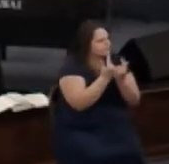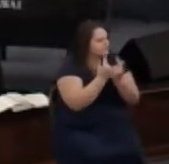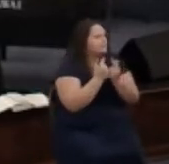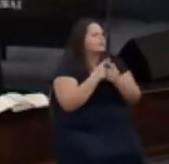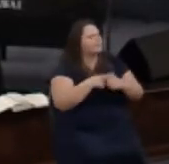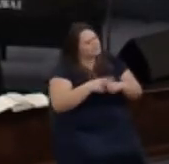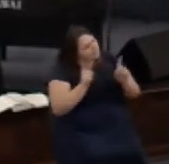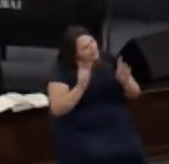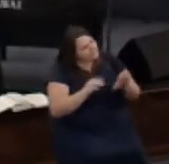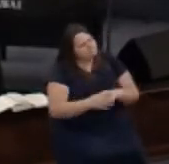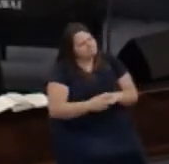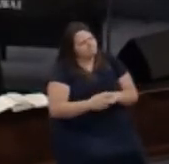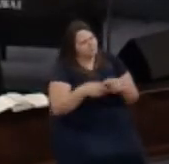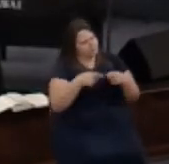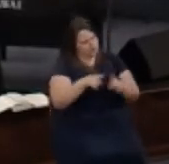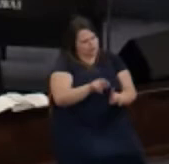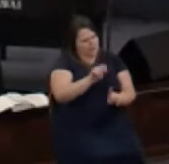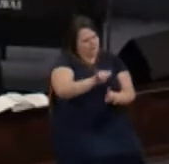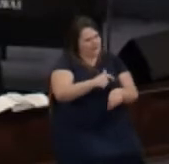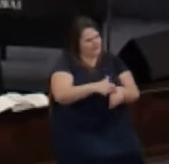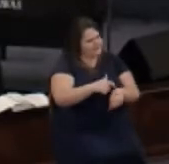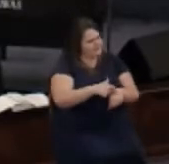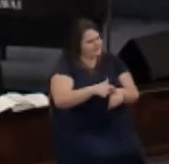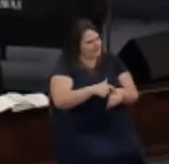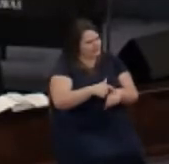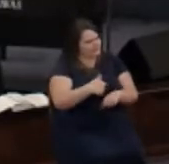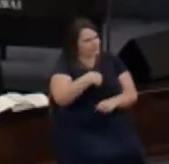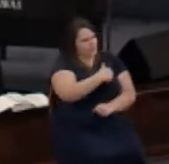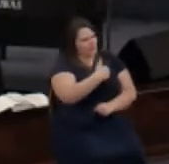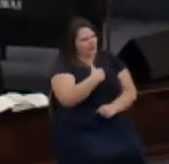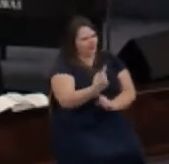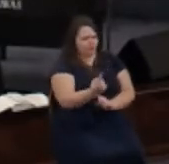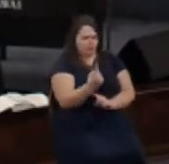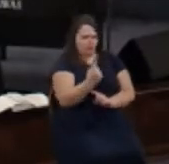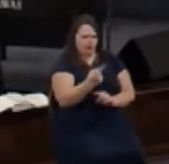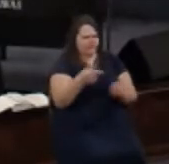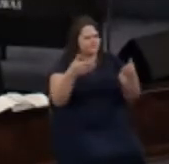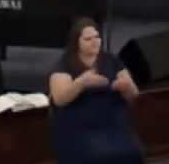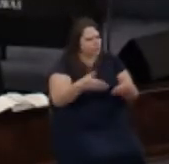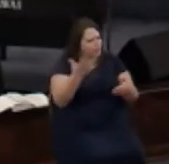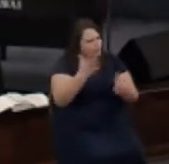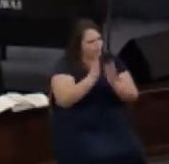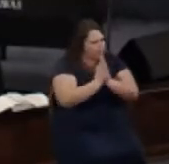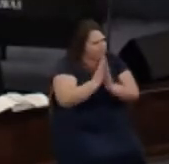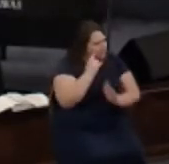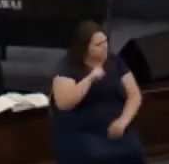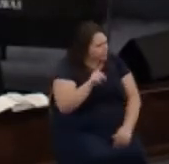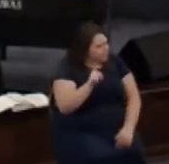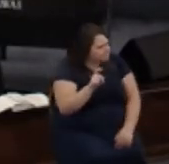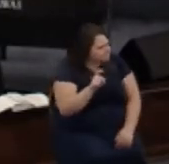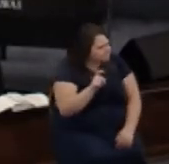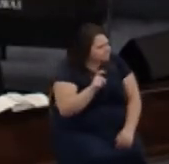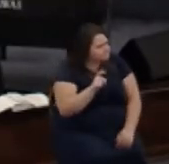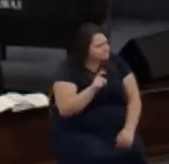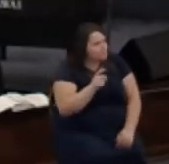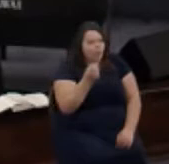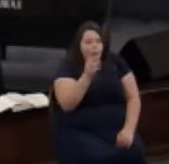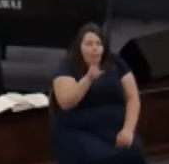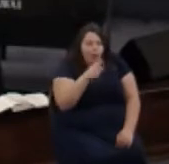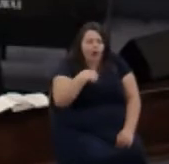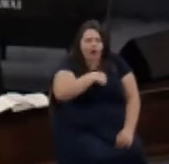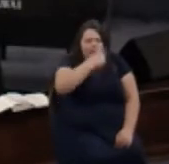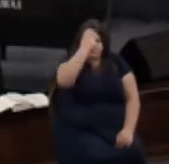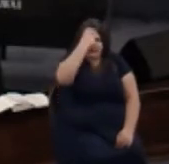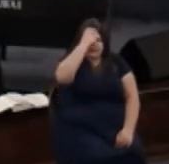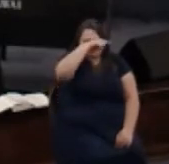but during that time do we have a real singular focus on what we're praying about or are our minds